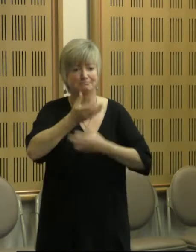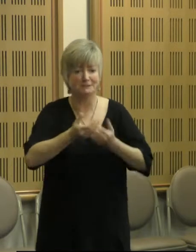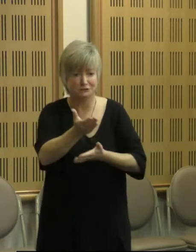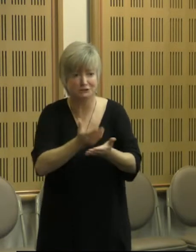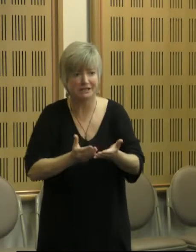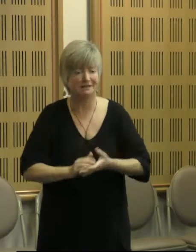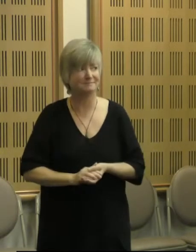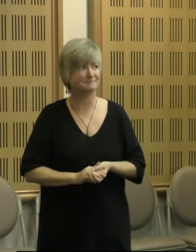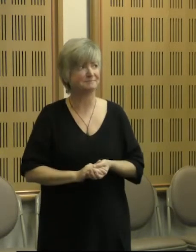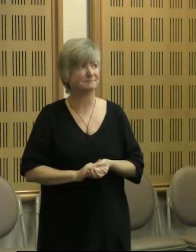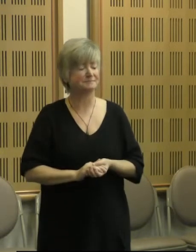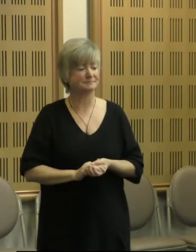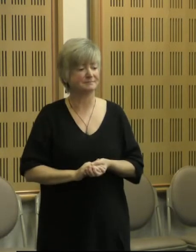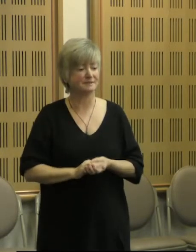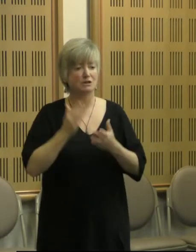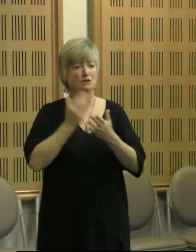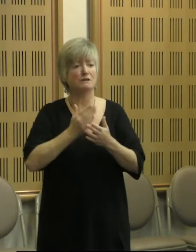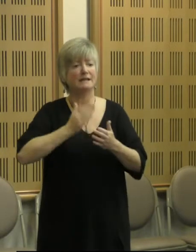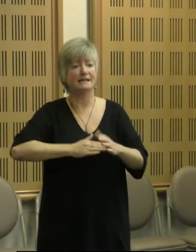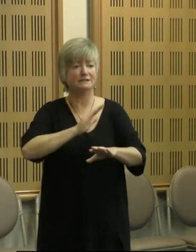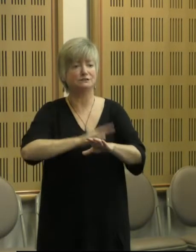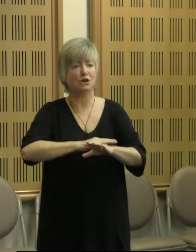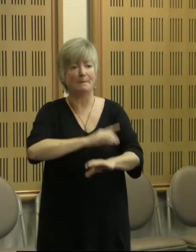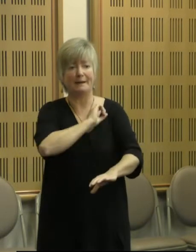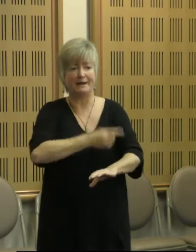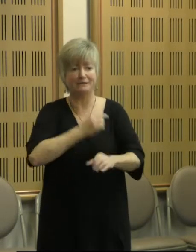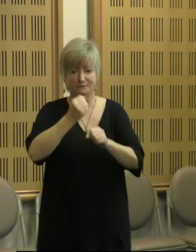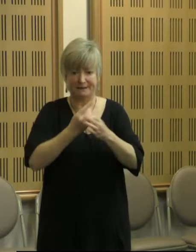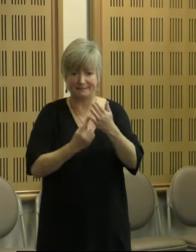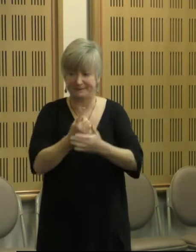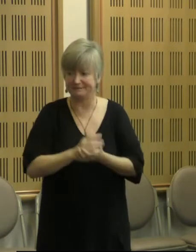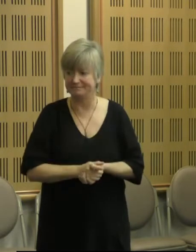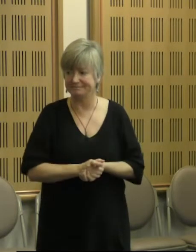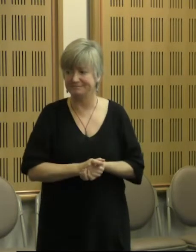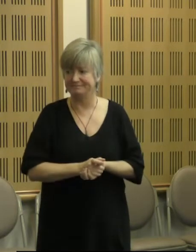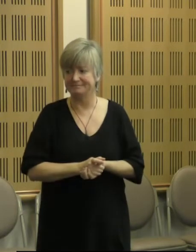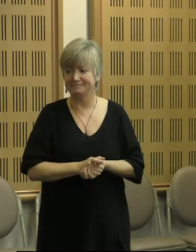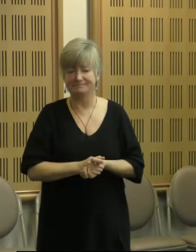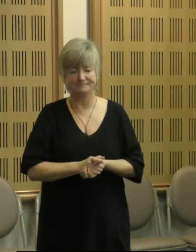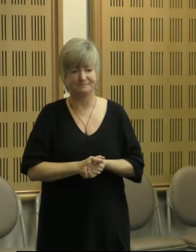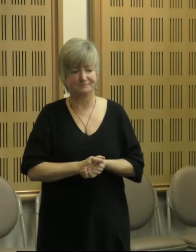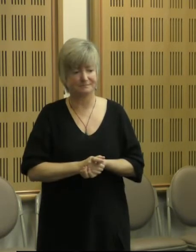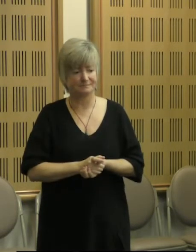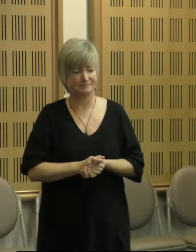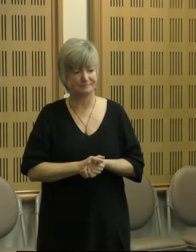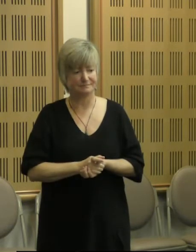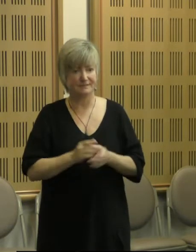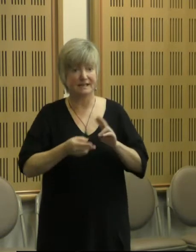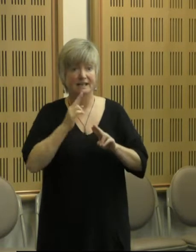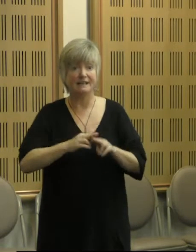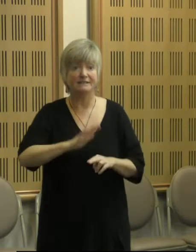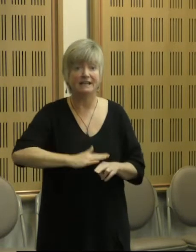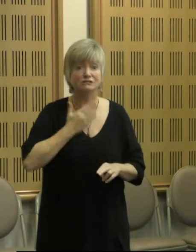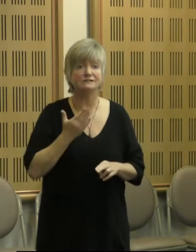we really need to put the time left into doing that. So I would really make that call now. And if anyone's interested,